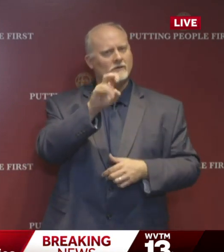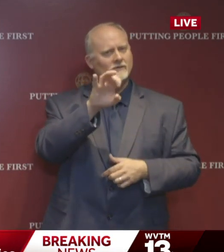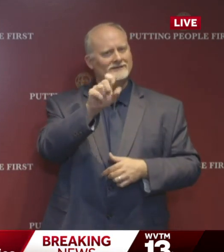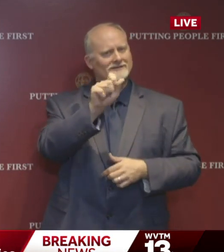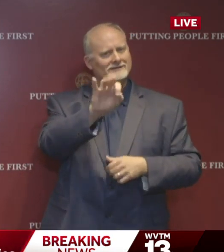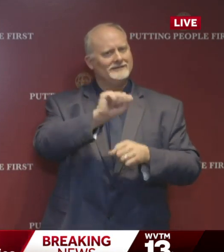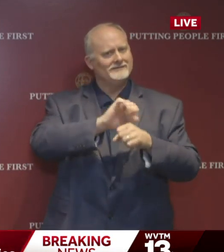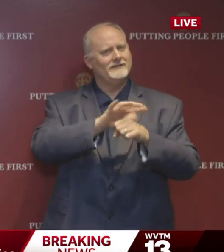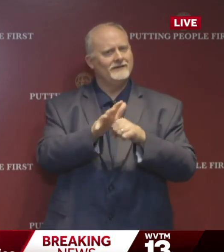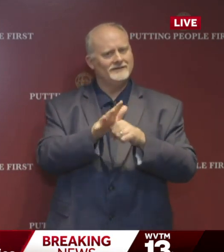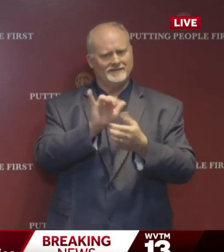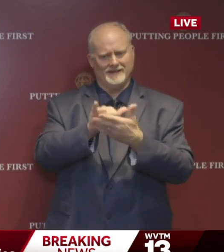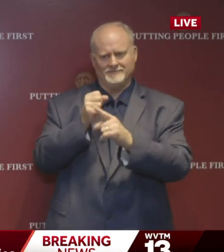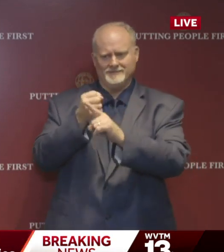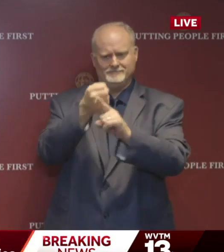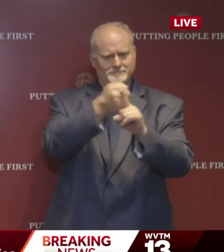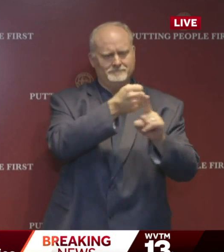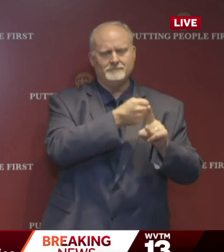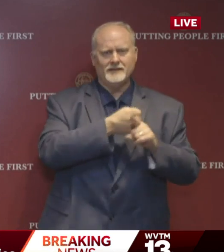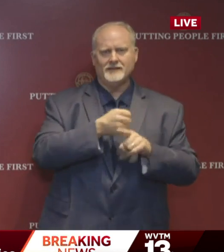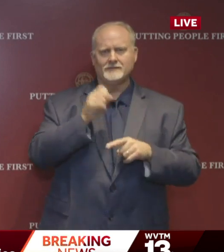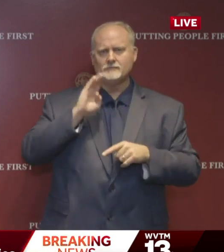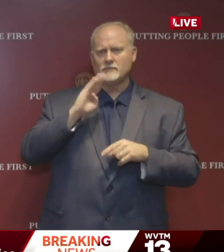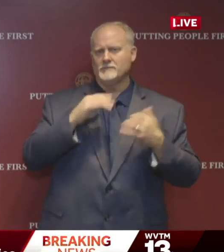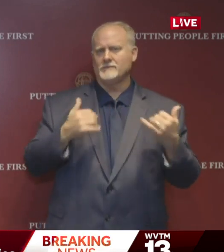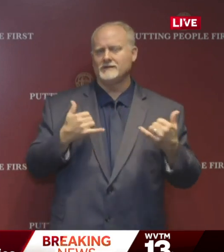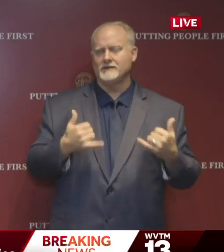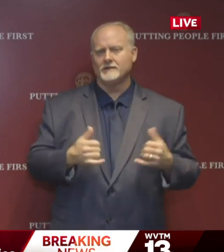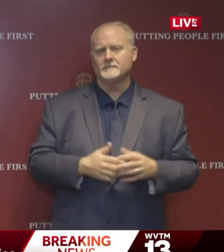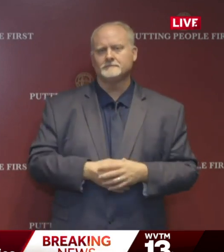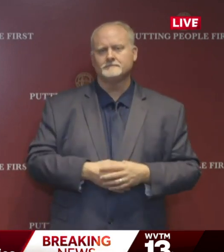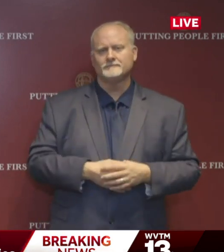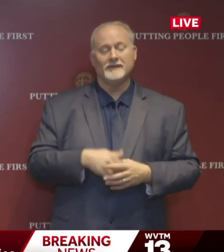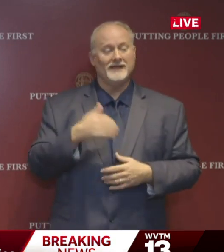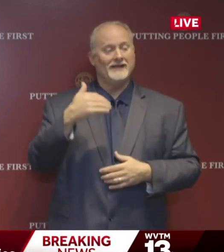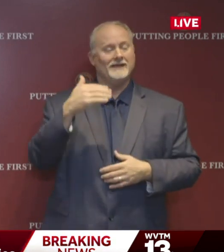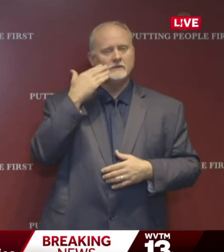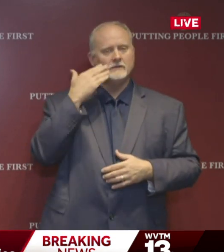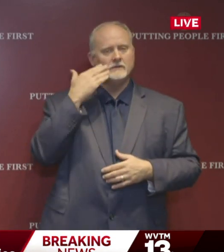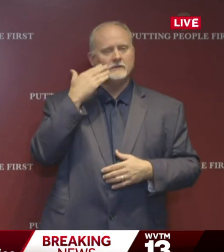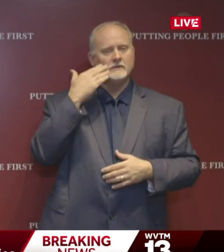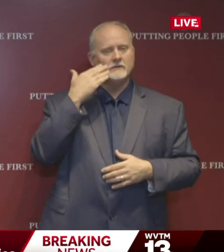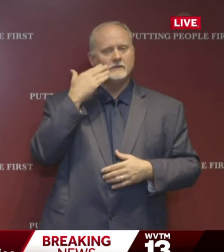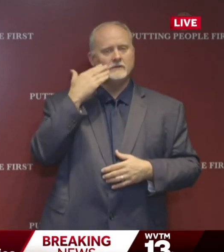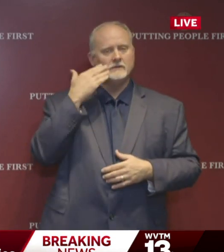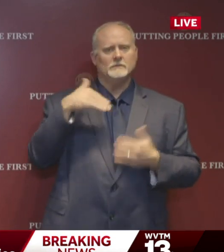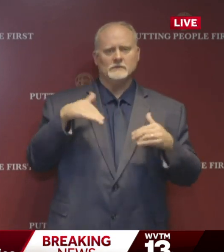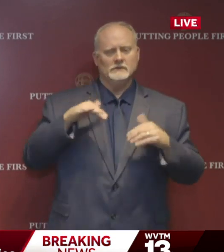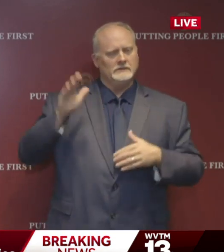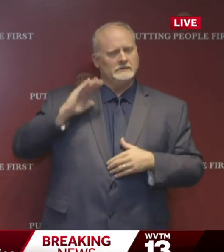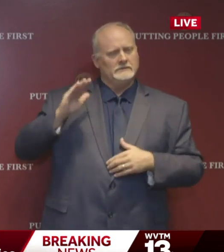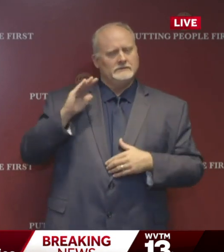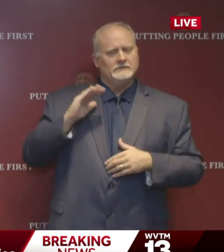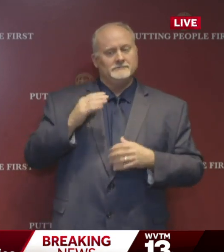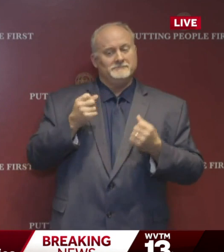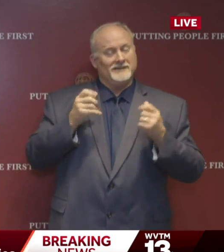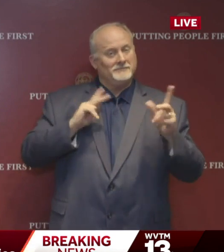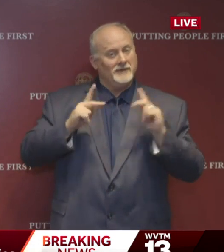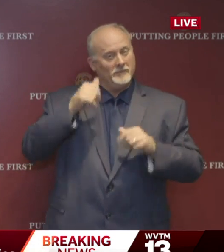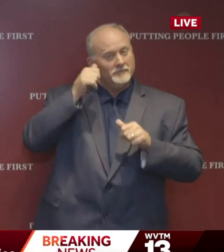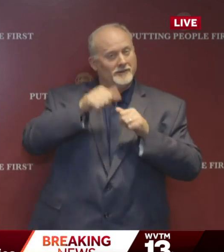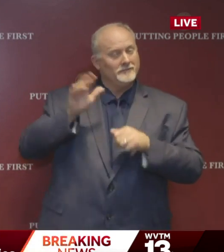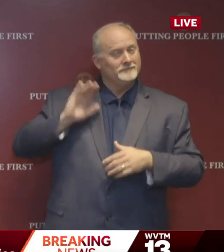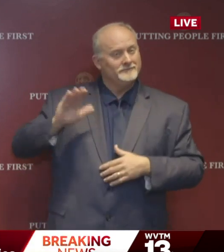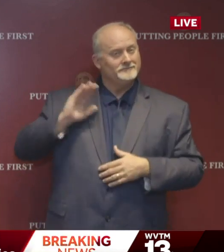that is affecting our community now I know the wounds of the dark time I'm still eight for many in this